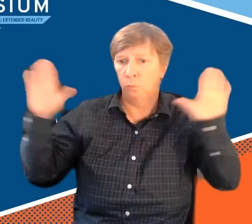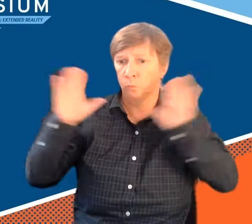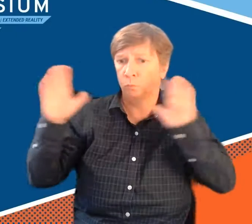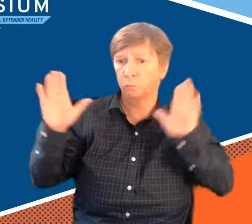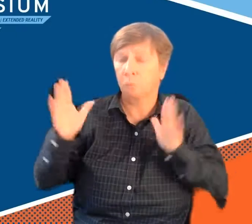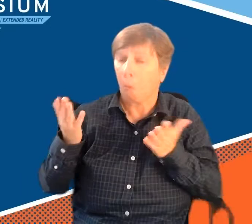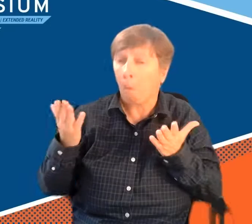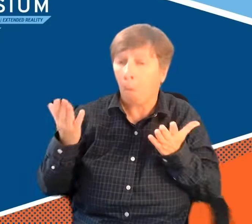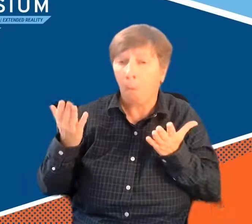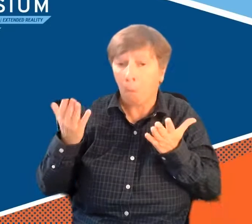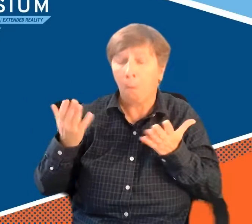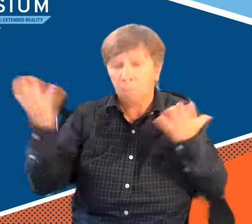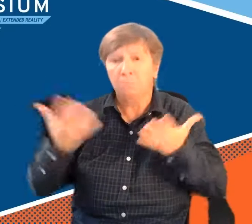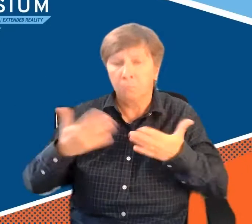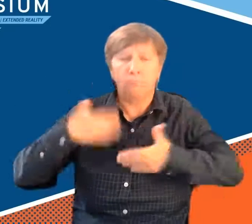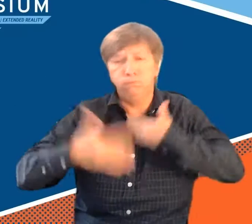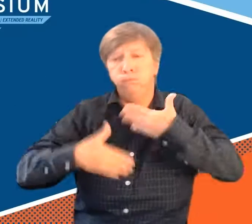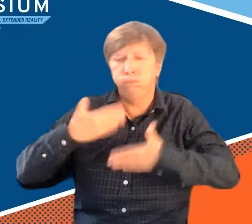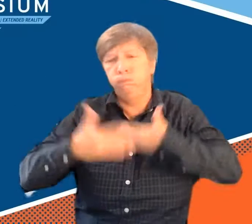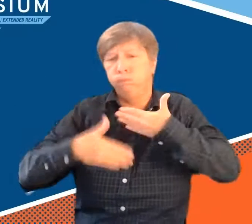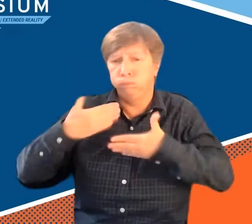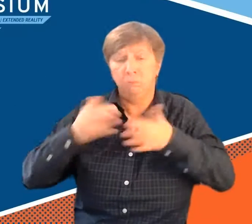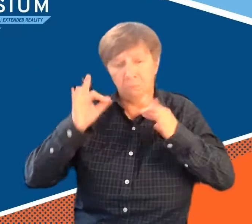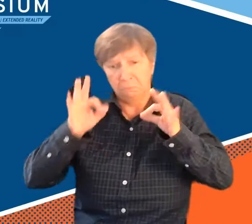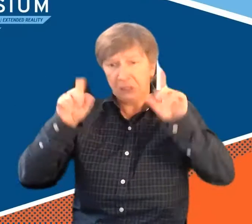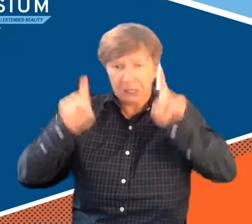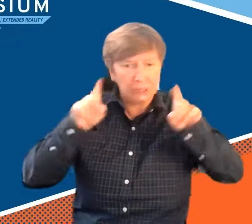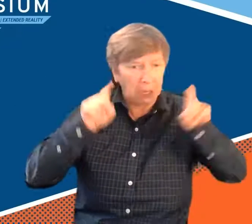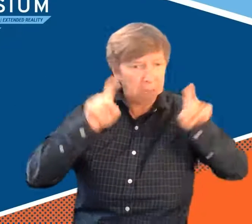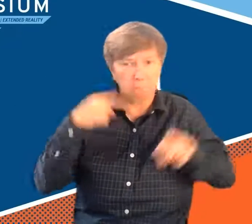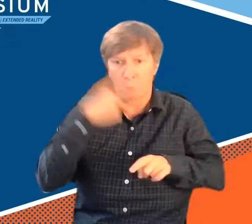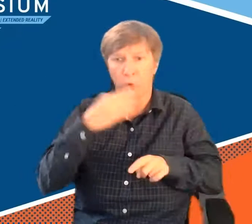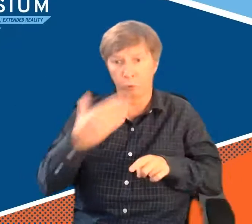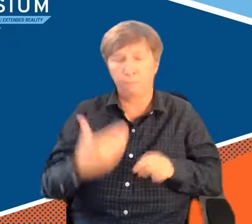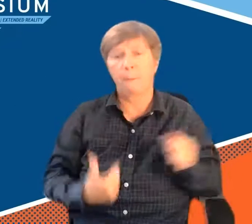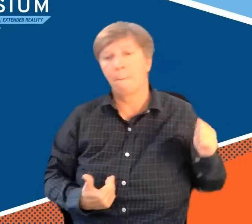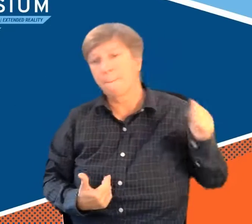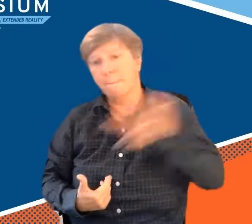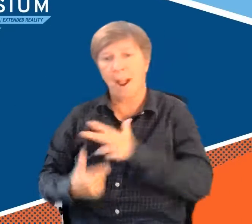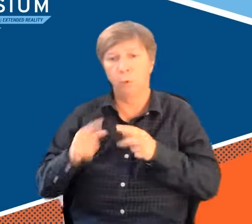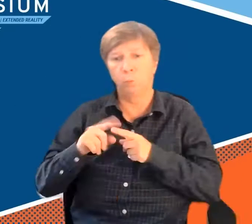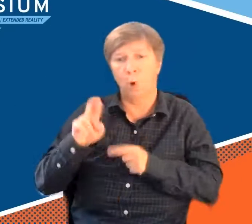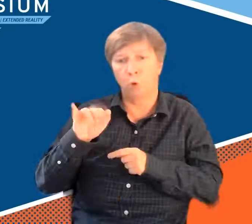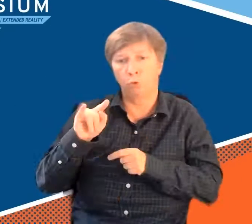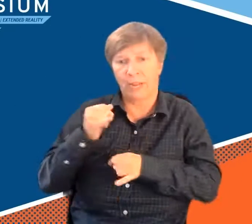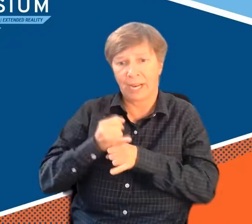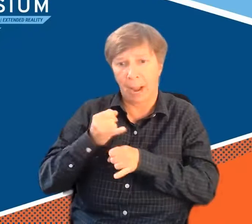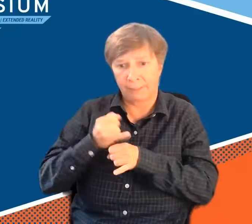room, we happen to have a green screen for the interpreter to stand in front of. And as we were testing, it looked fairly good.